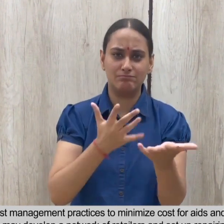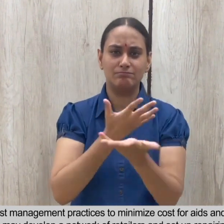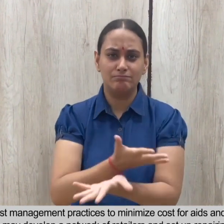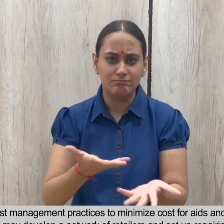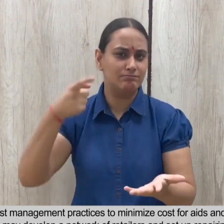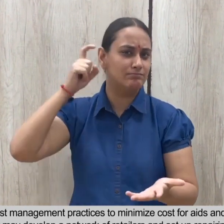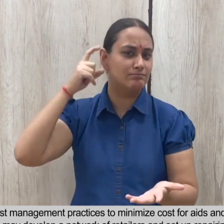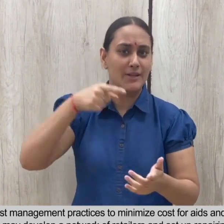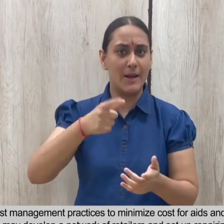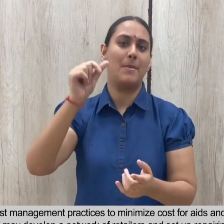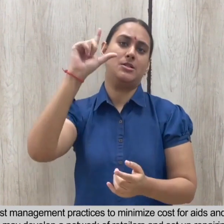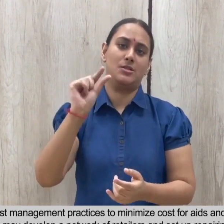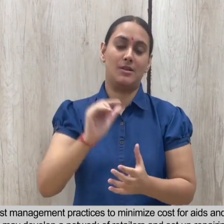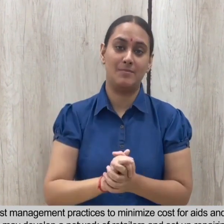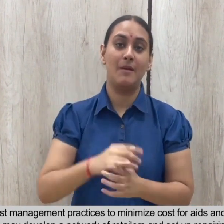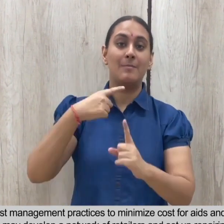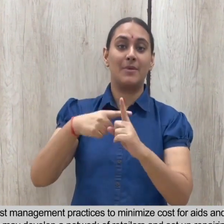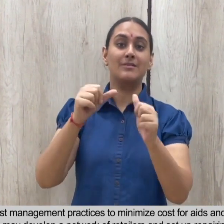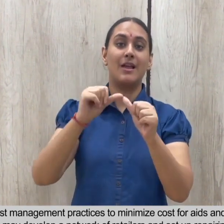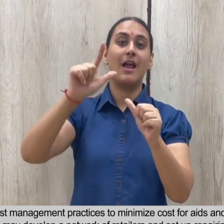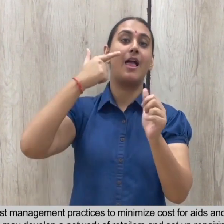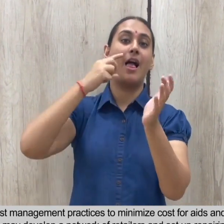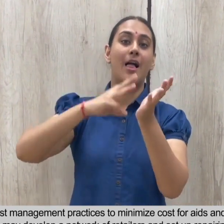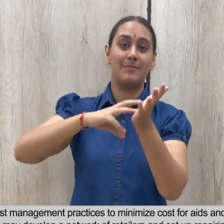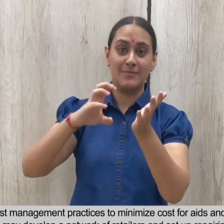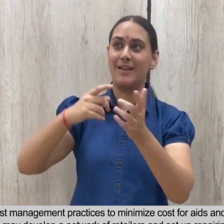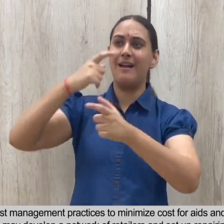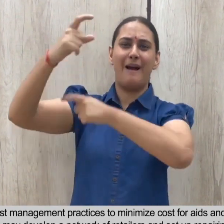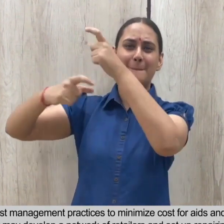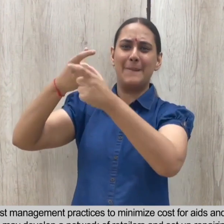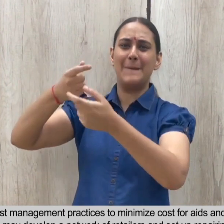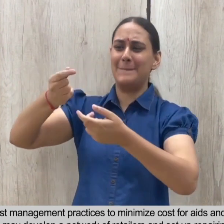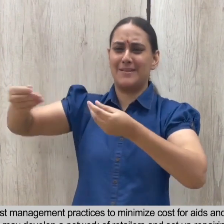management practices to minimize cost for aids and assistive devices and improve its share in the market.